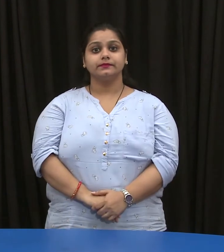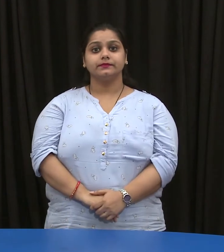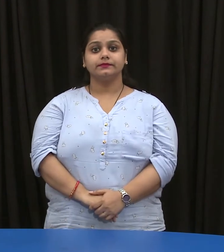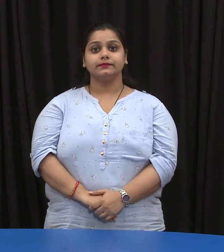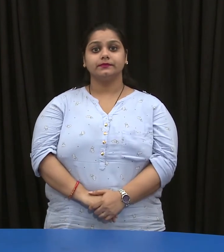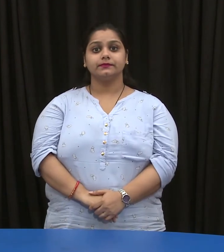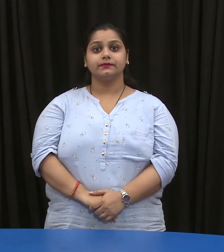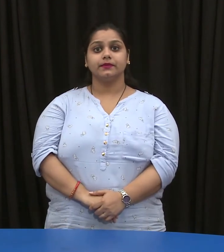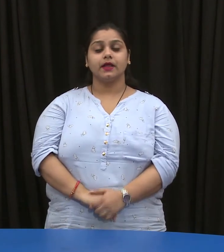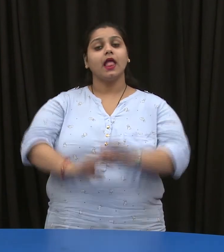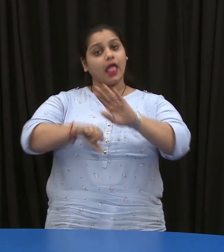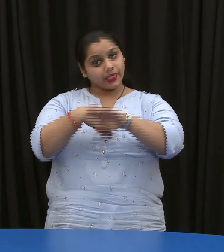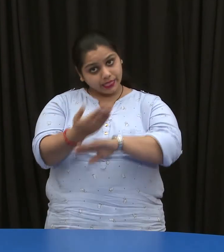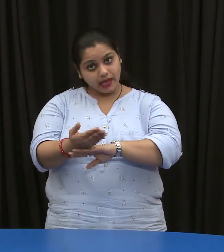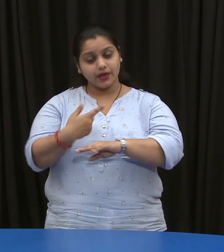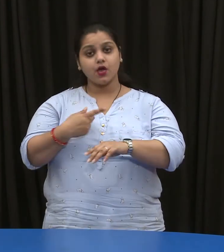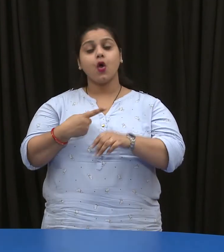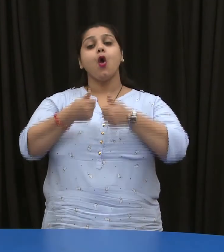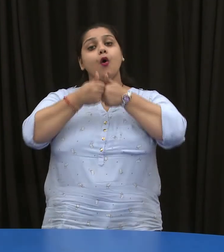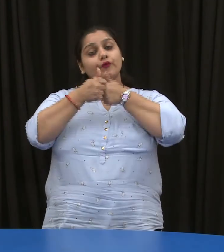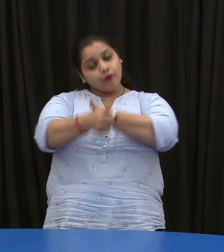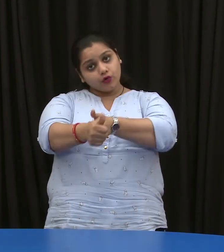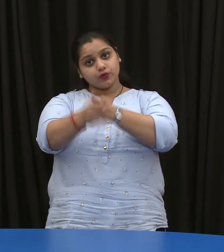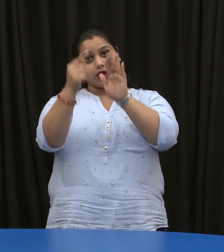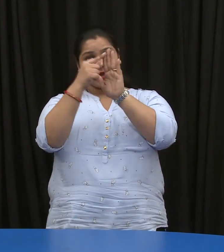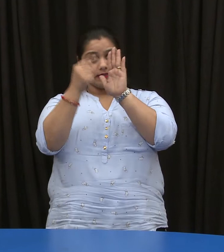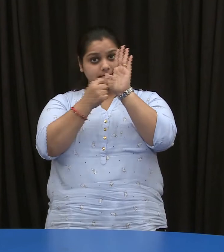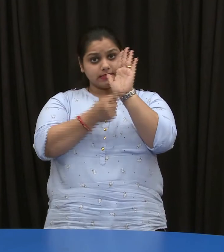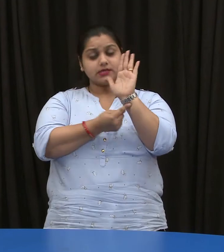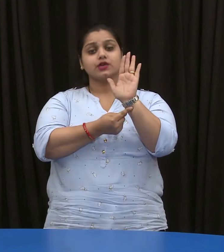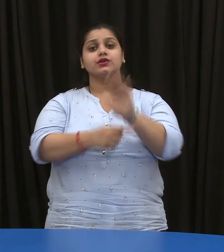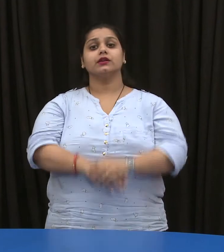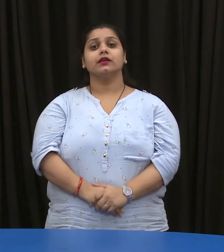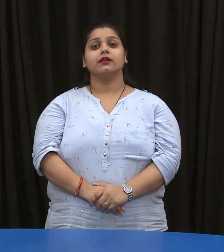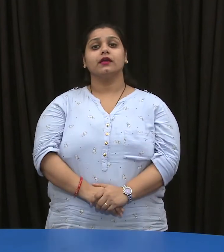And after that, follow the instructions given on the screen.